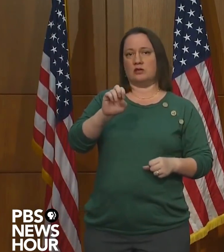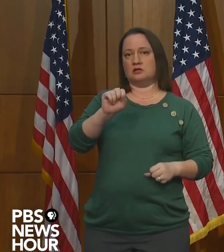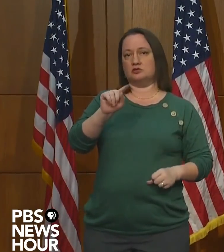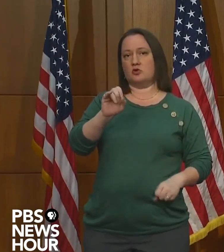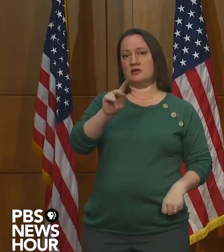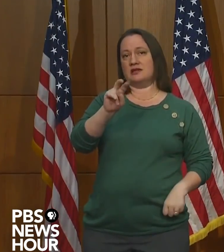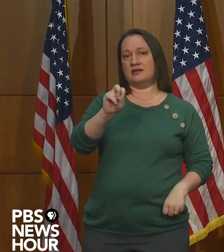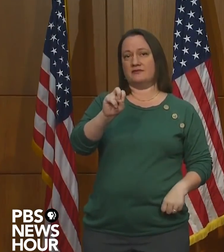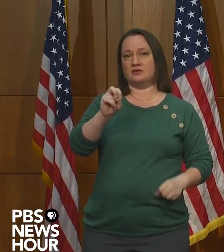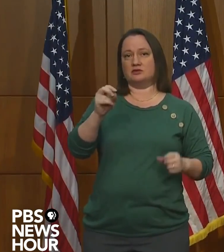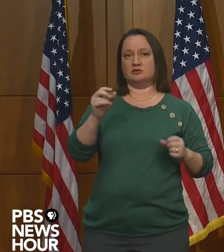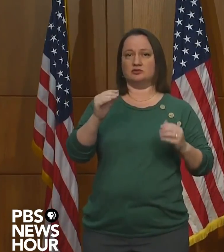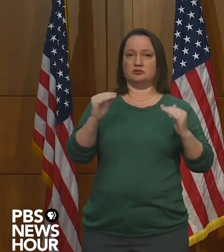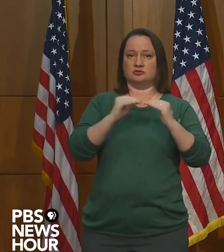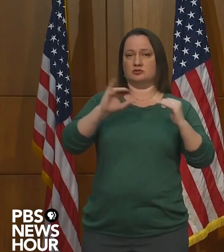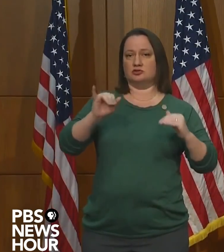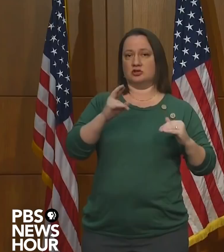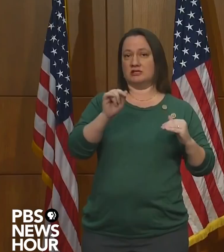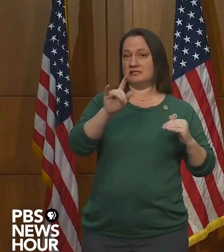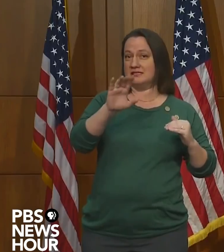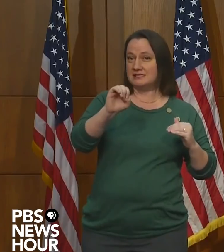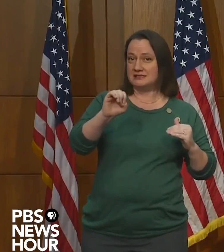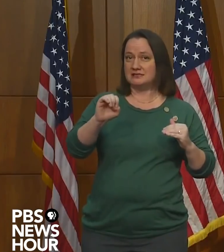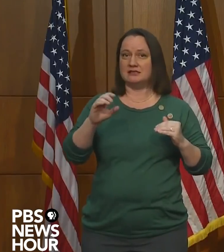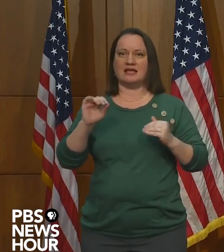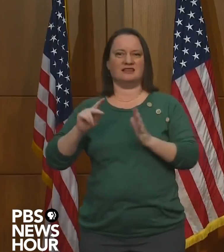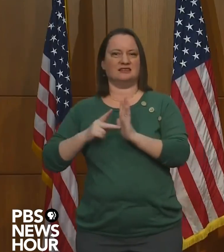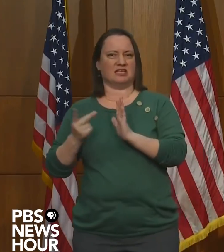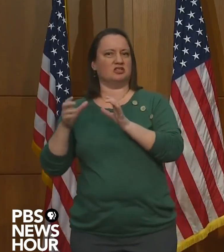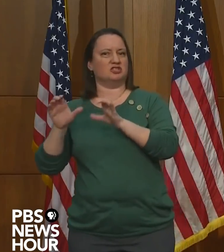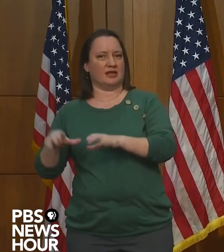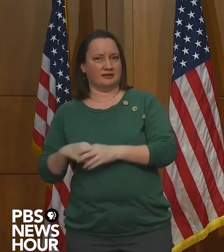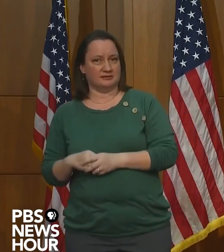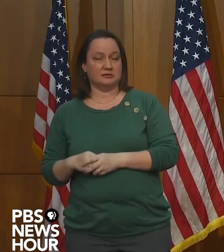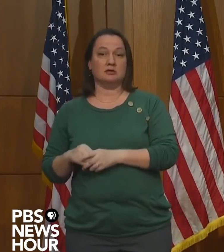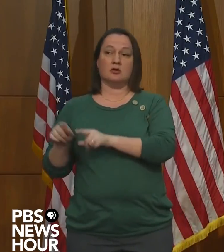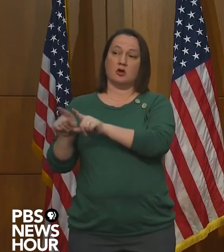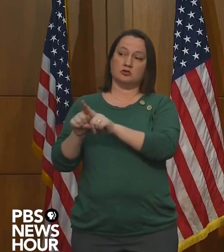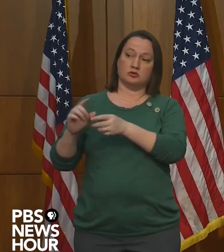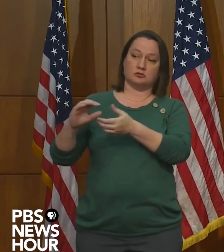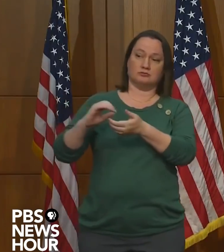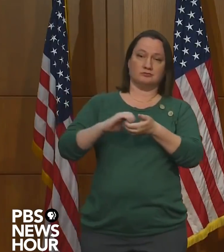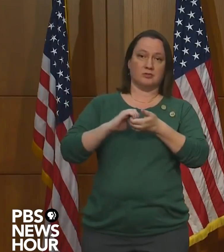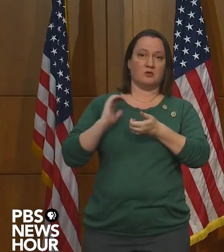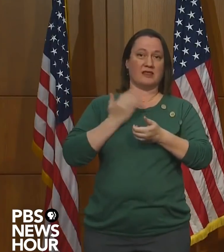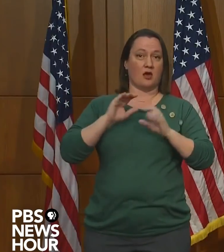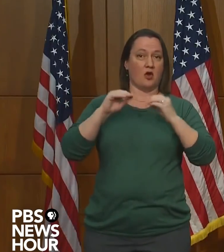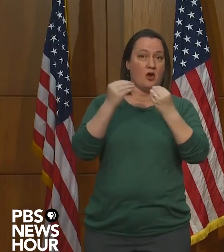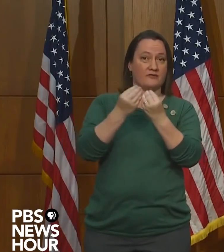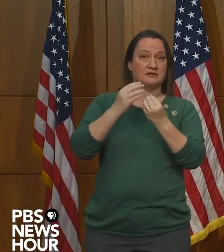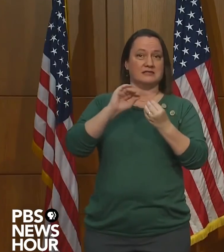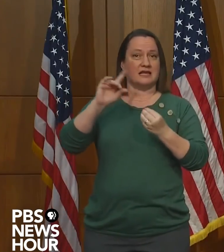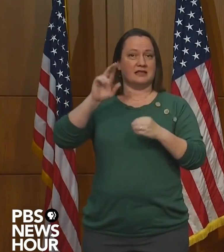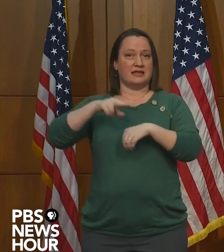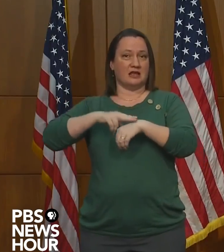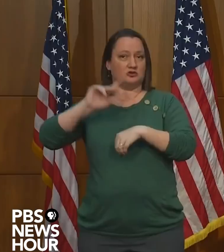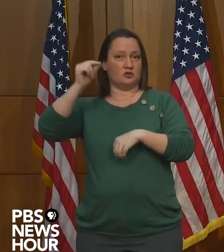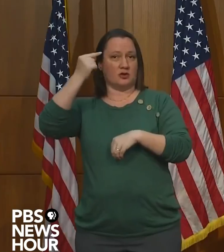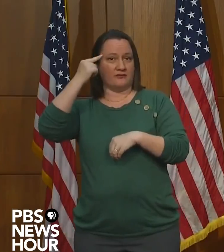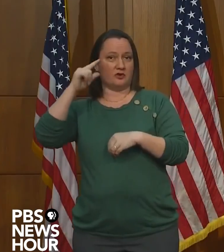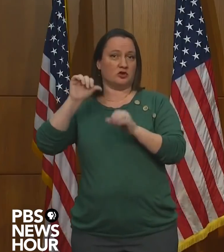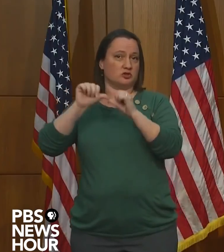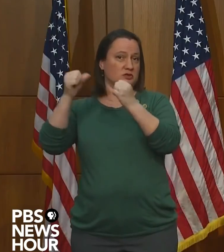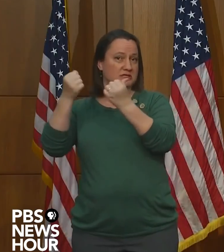Dr. Terry recently participated in a paroling project with our office and the National Governors Association,